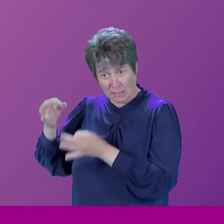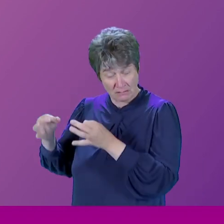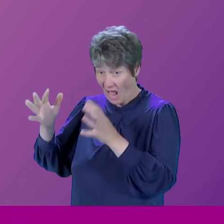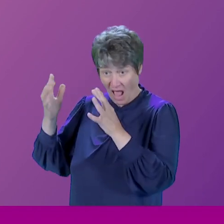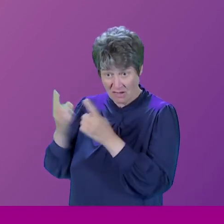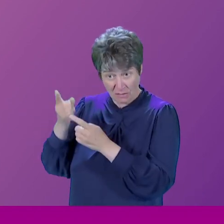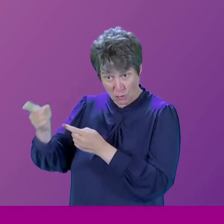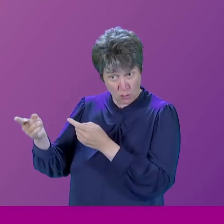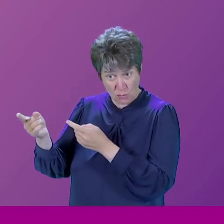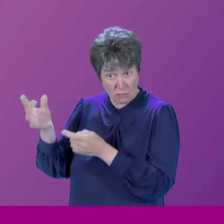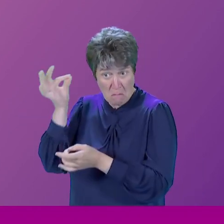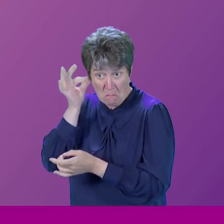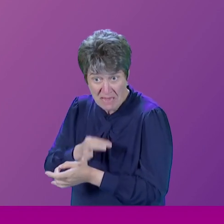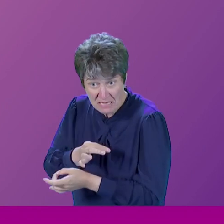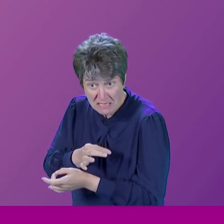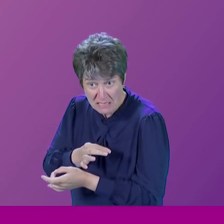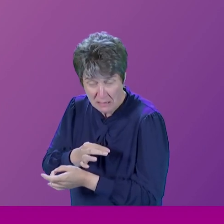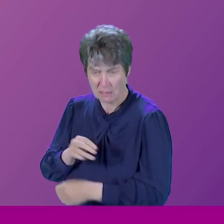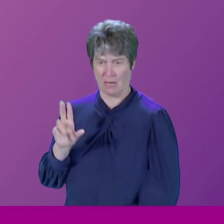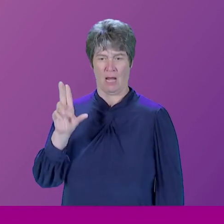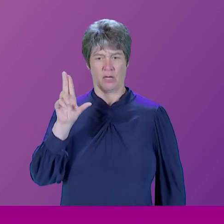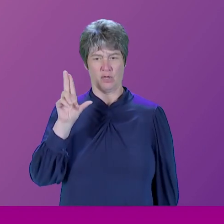No? Well, that's quite unequivocal.